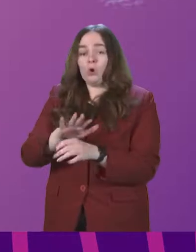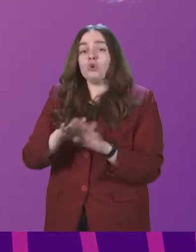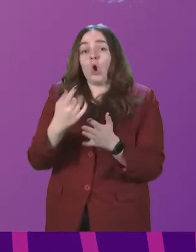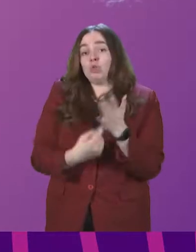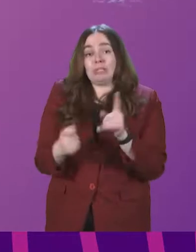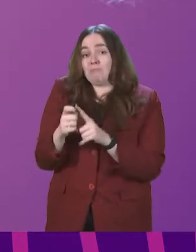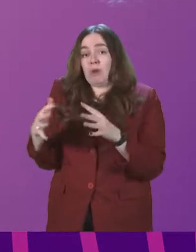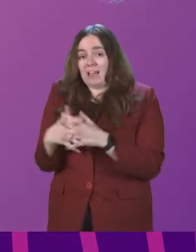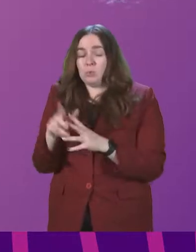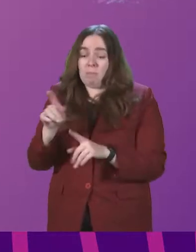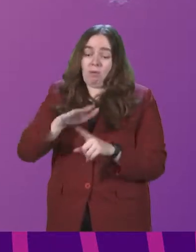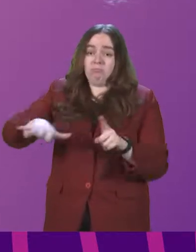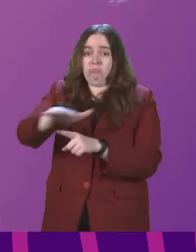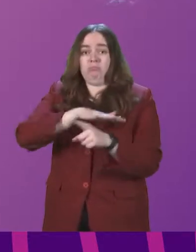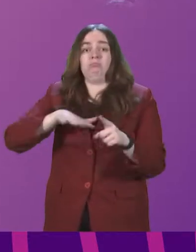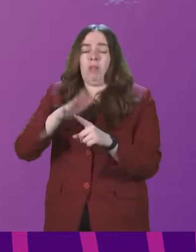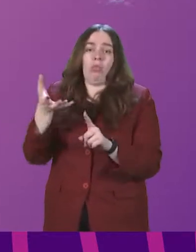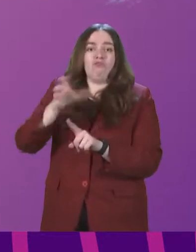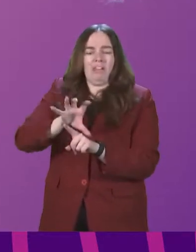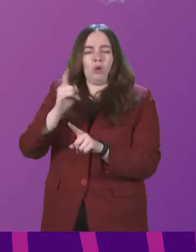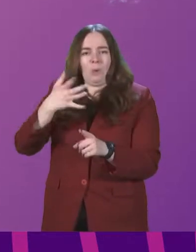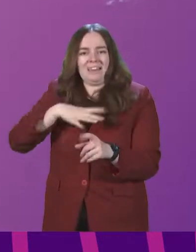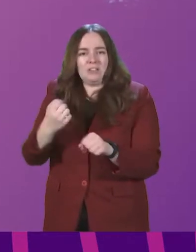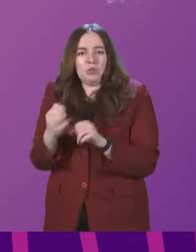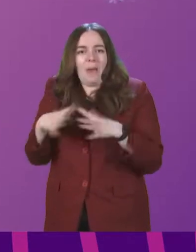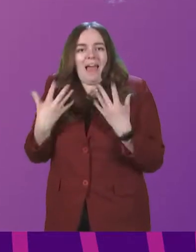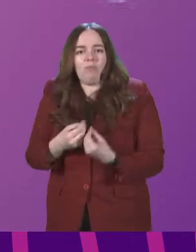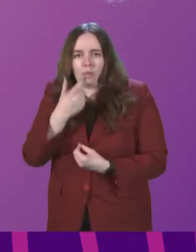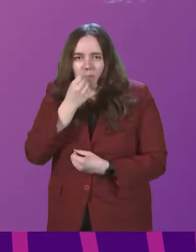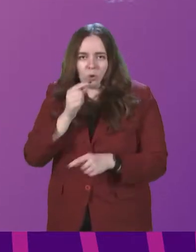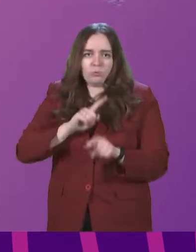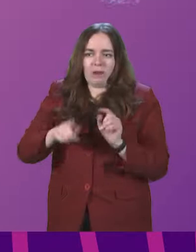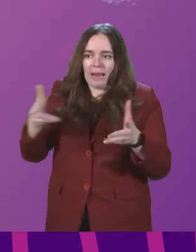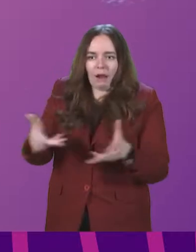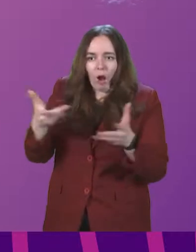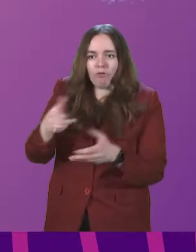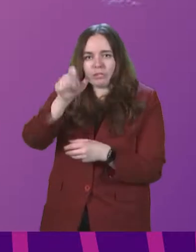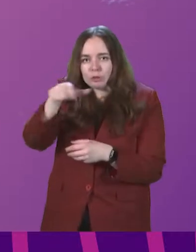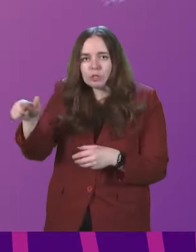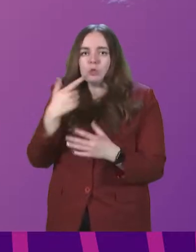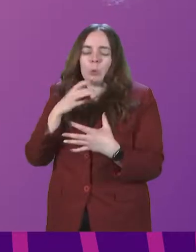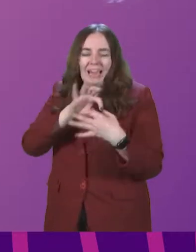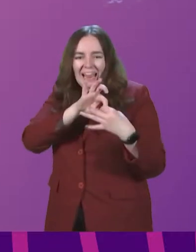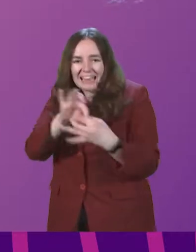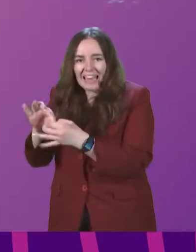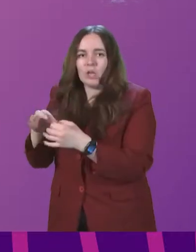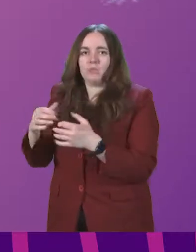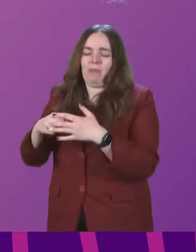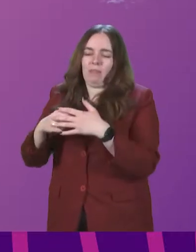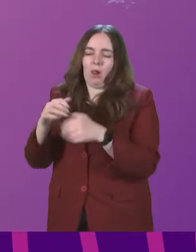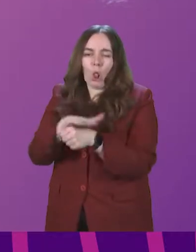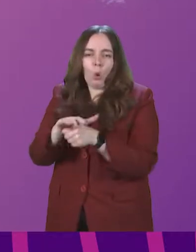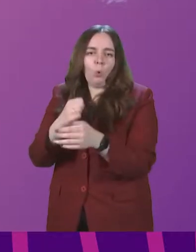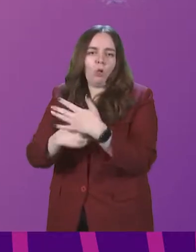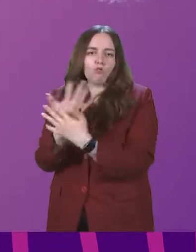Presswick, but for the wider region. And we need to do all that we can to encourage any future owner to engage with local growth deal partners.